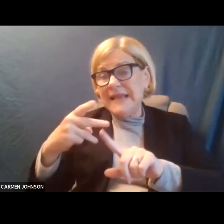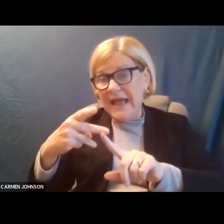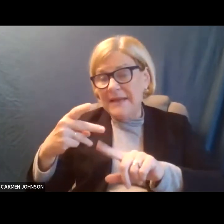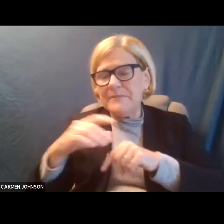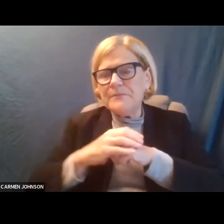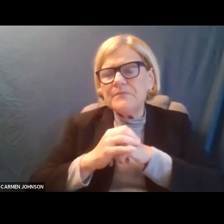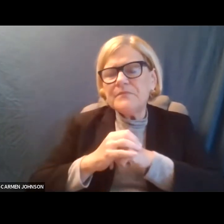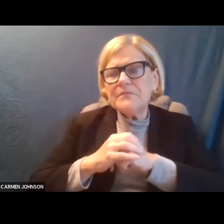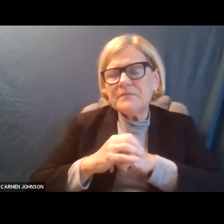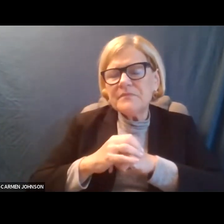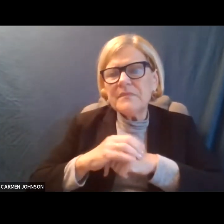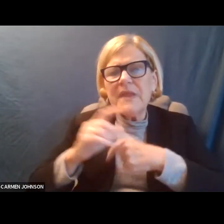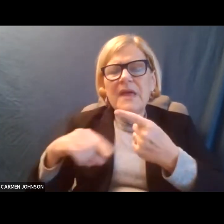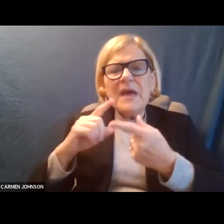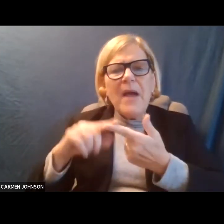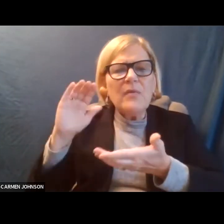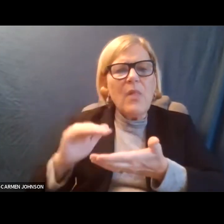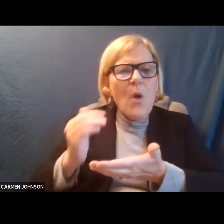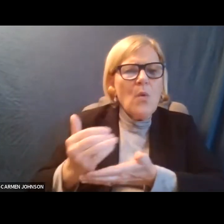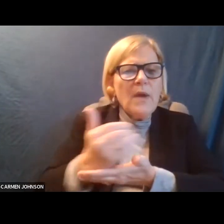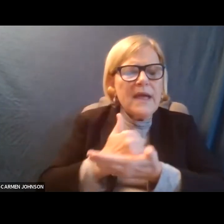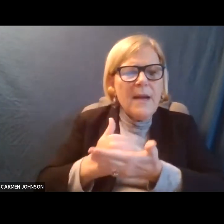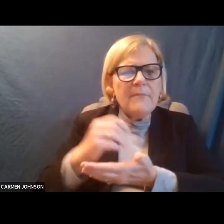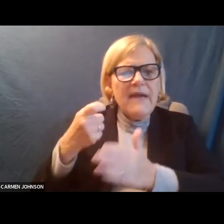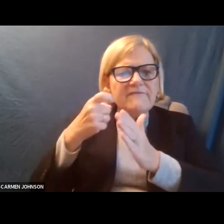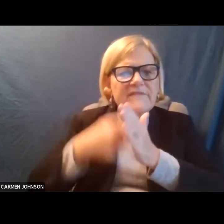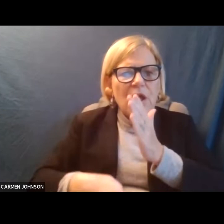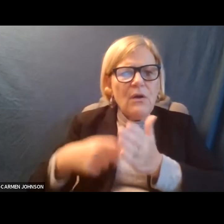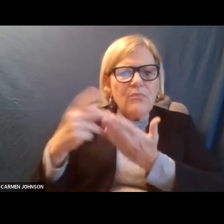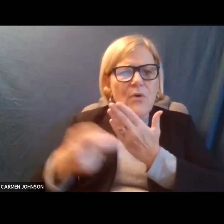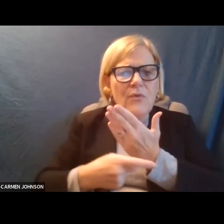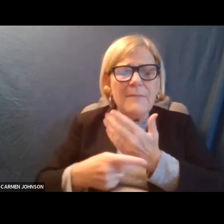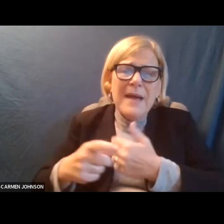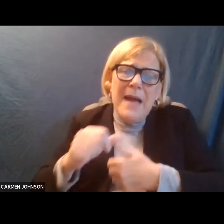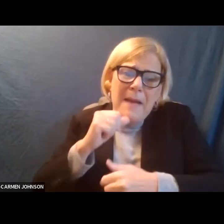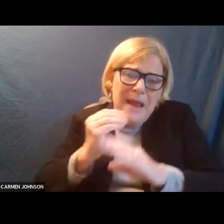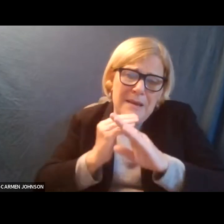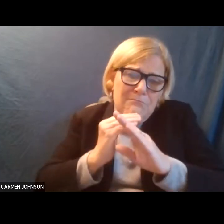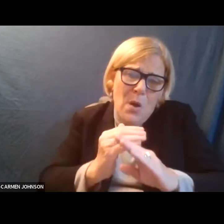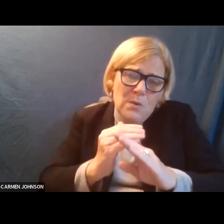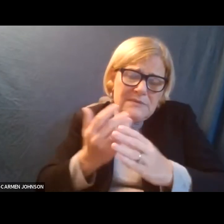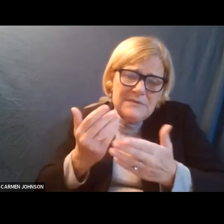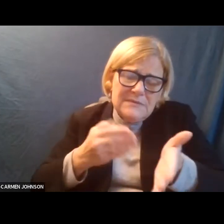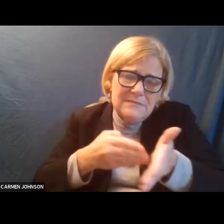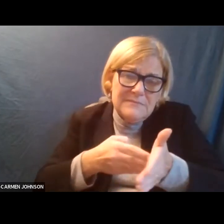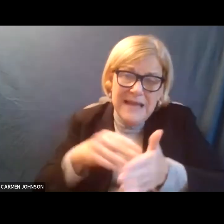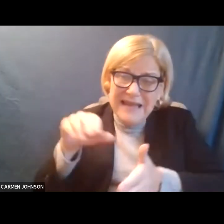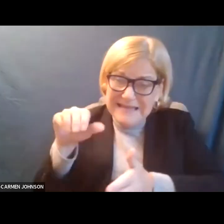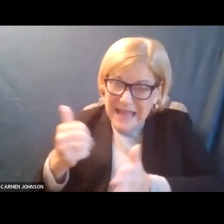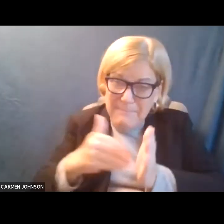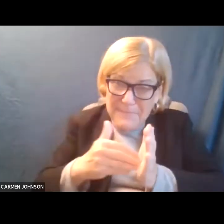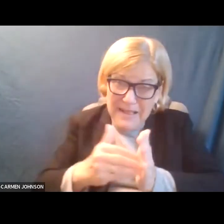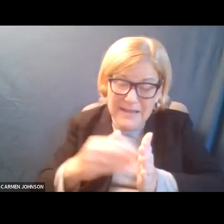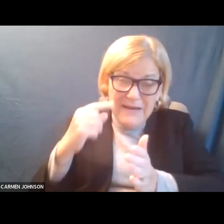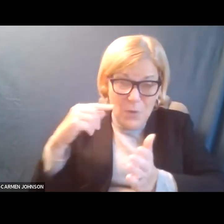is, um, about the low income fare program. I'm not opposed to low income fare, but 10 million for